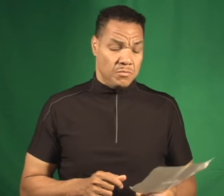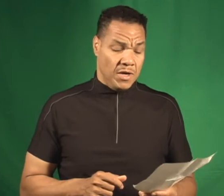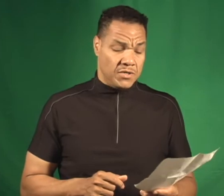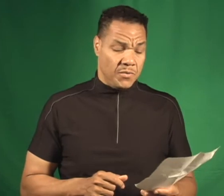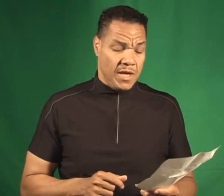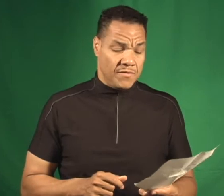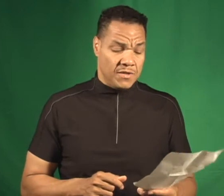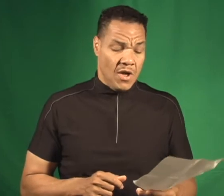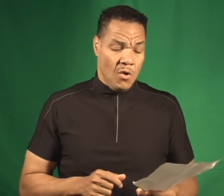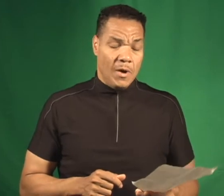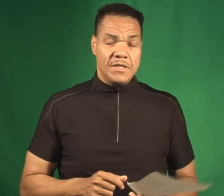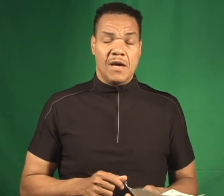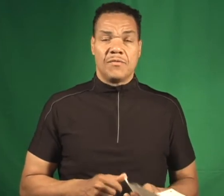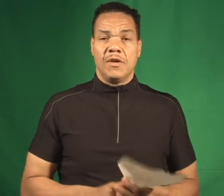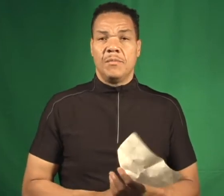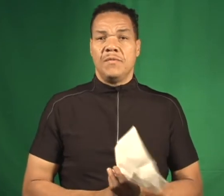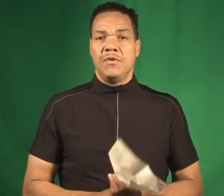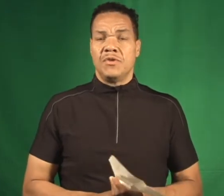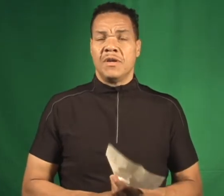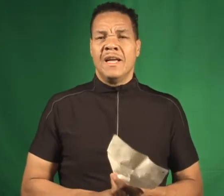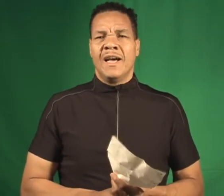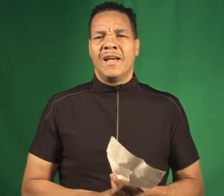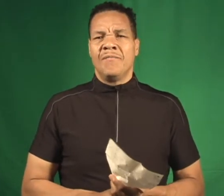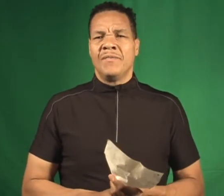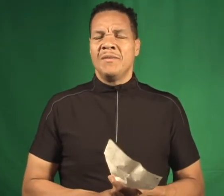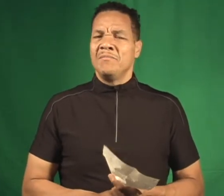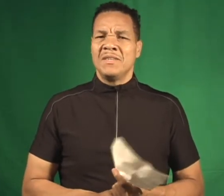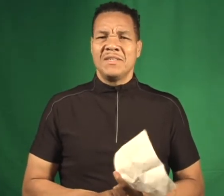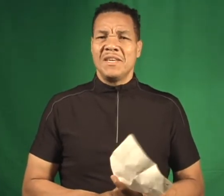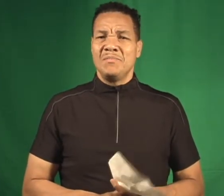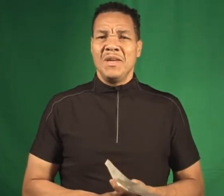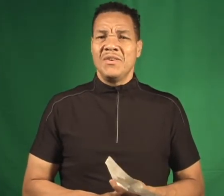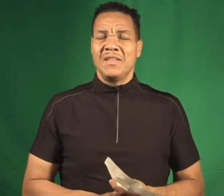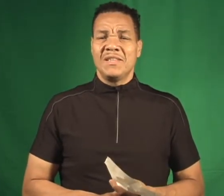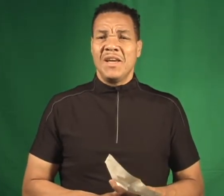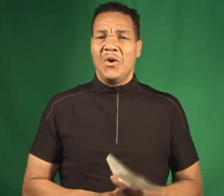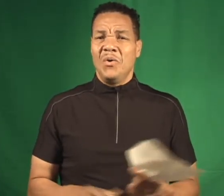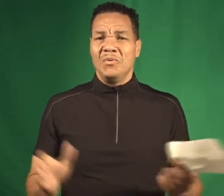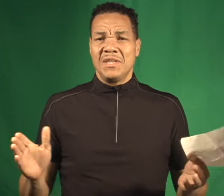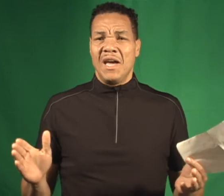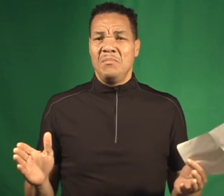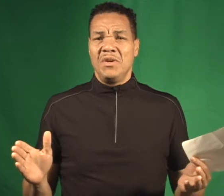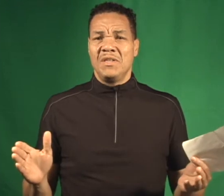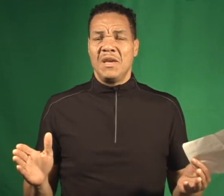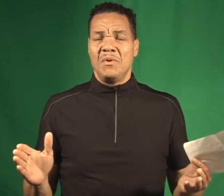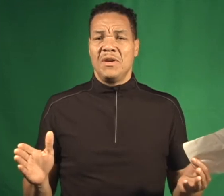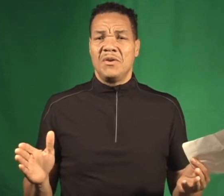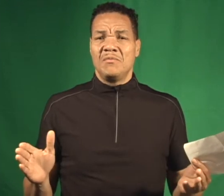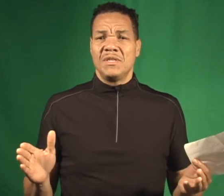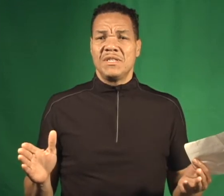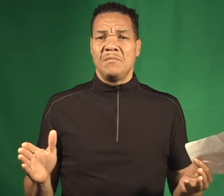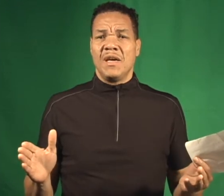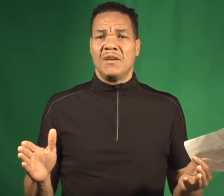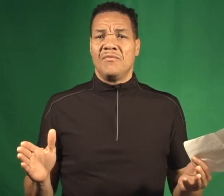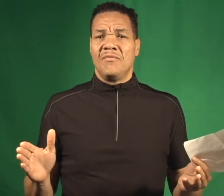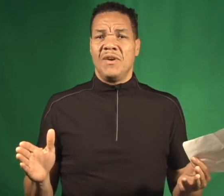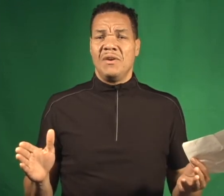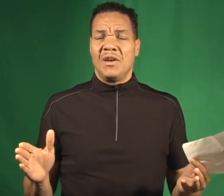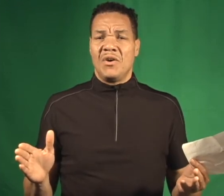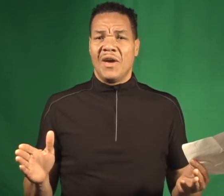butt. So we have to watch out for him in the future. Was it just me or did the whole time period that they were at home just seem like a very long